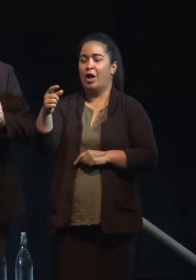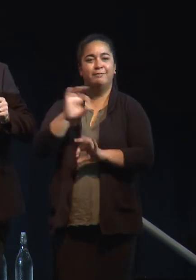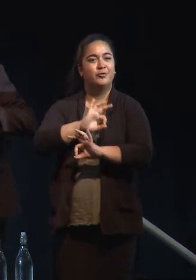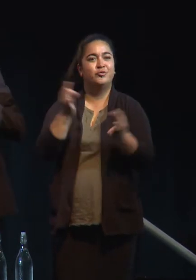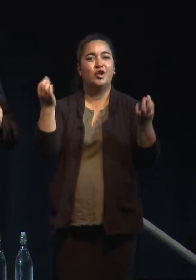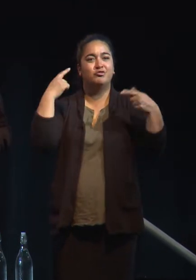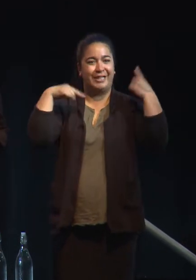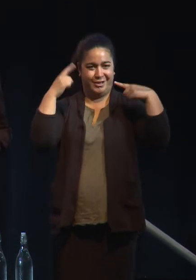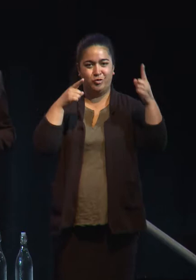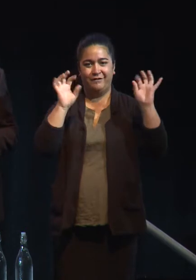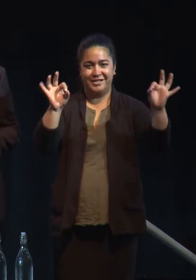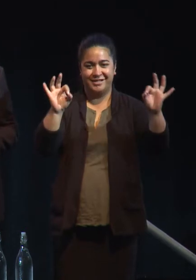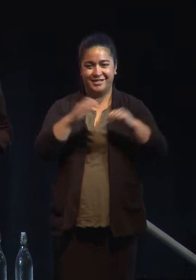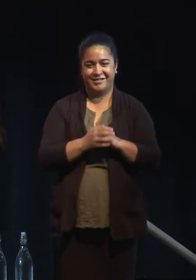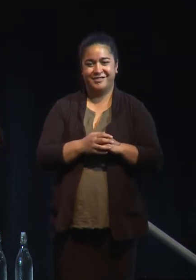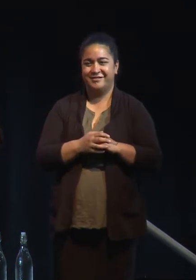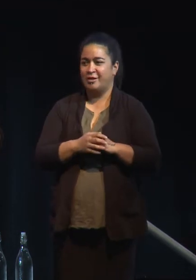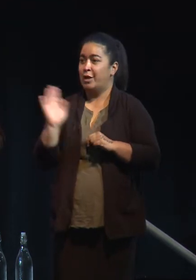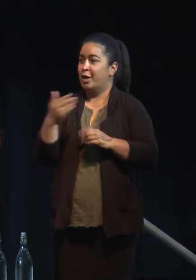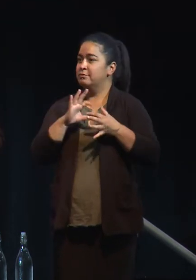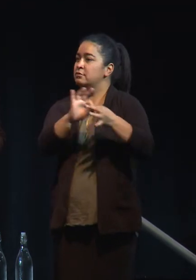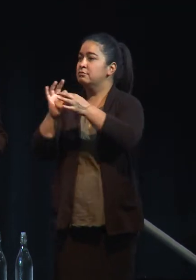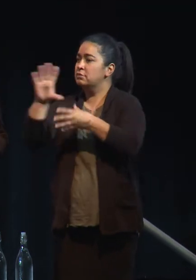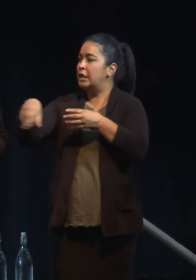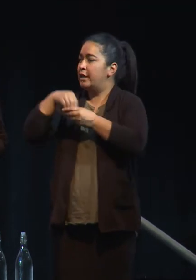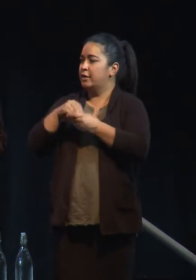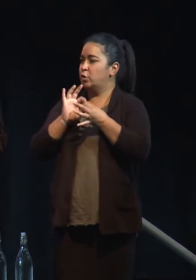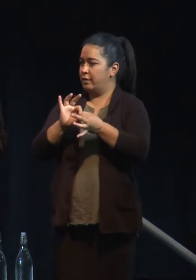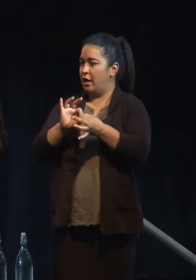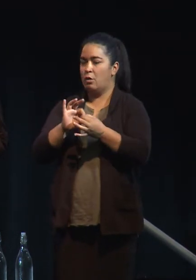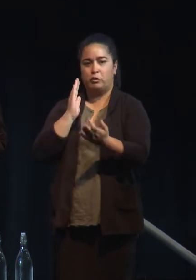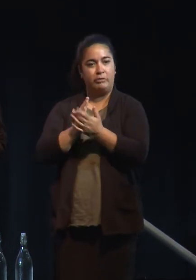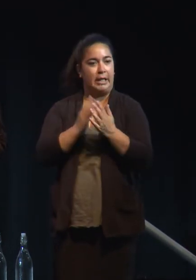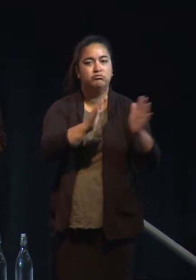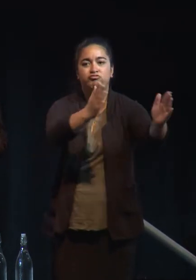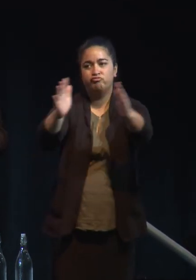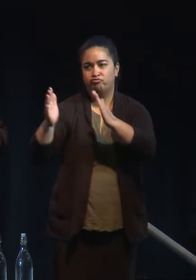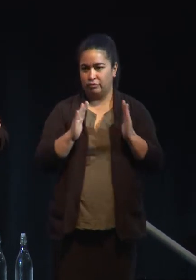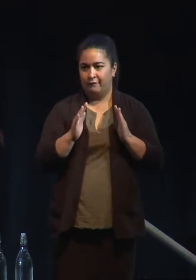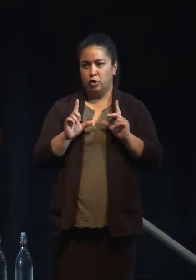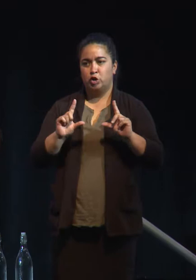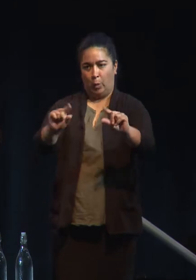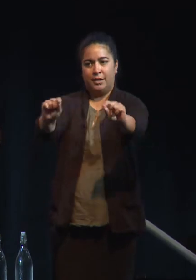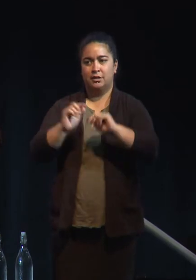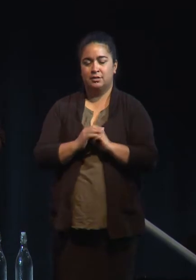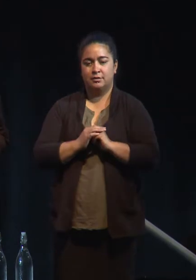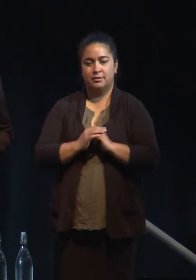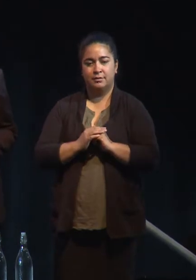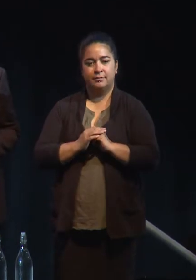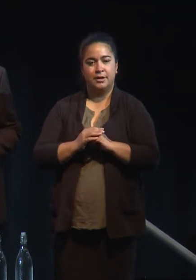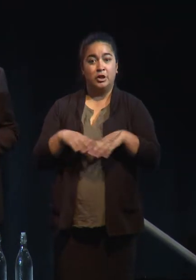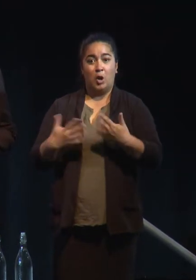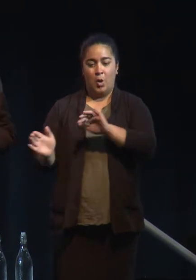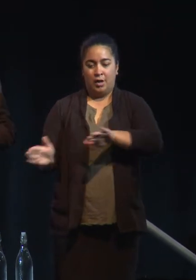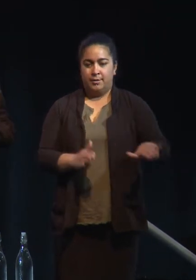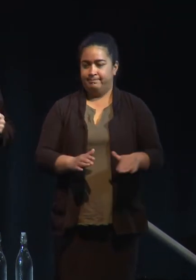So anyway, we were all in this together, right? And we really applaud what's happening here today. But, you know, climate change, why do we, why do